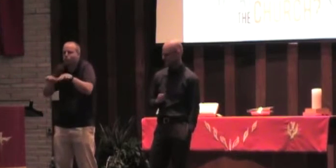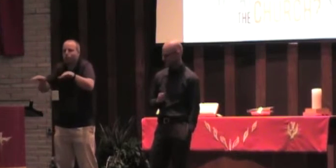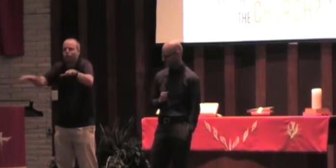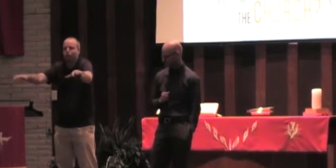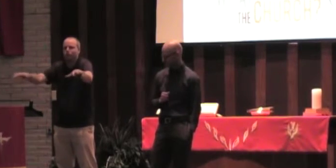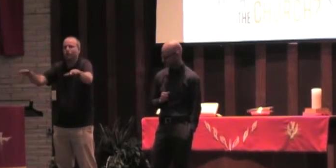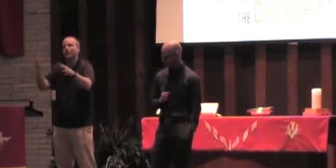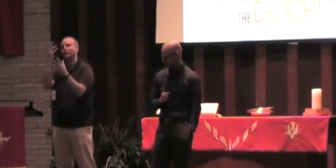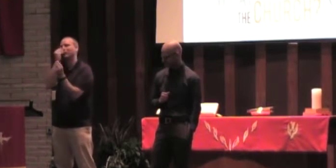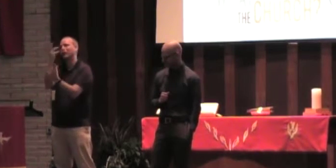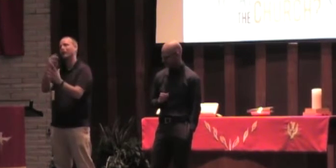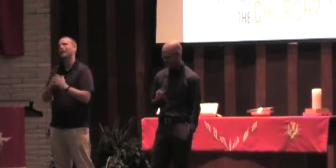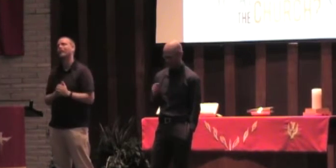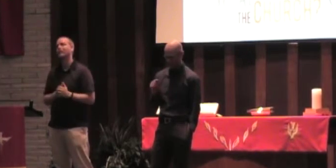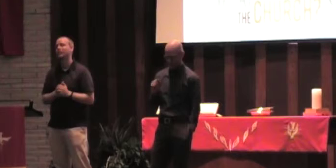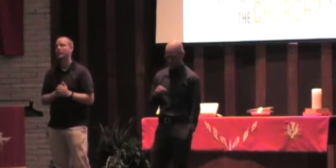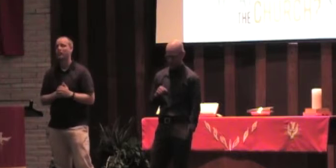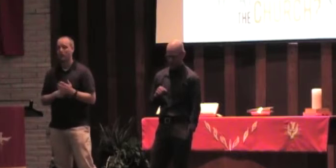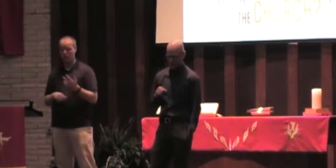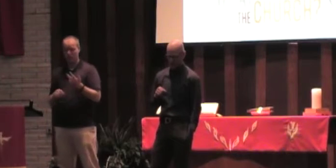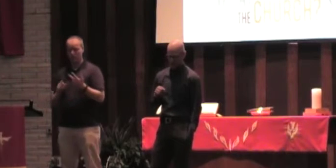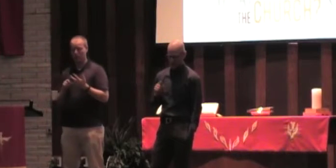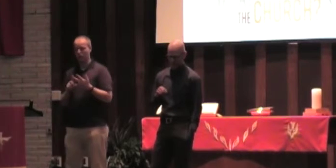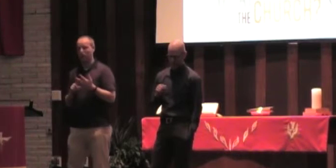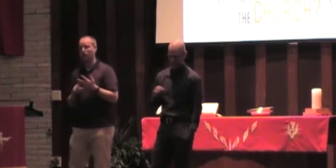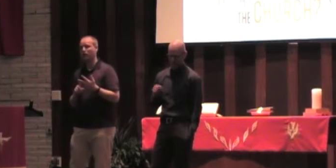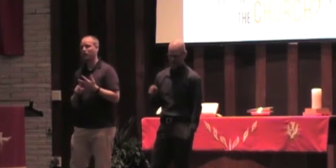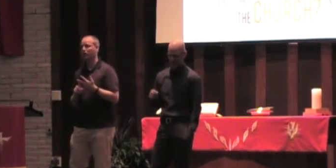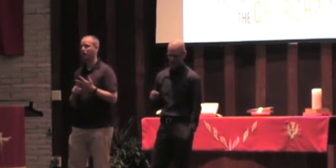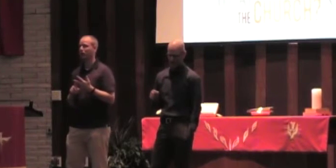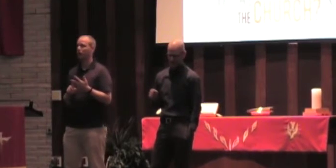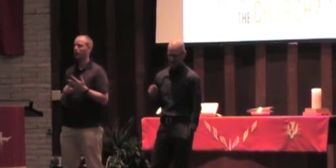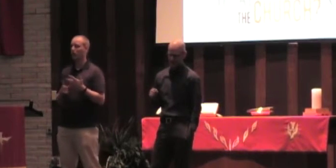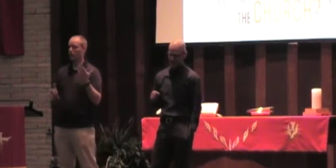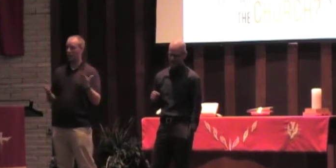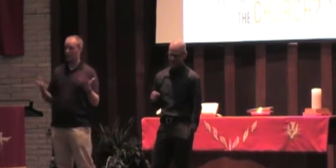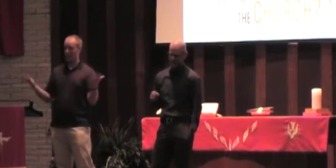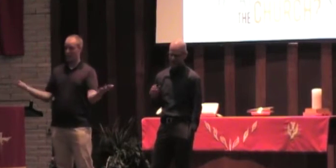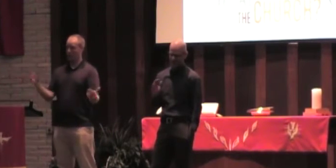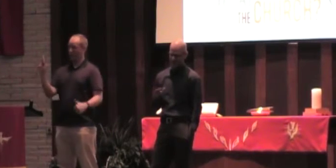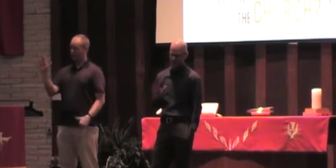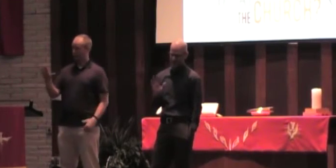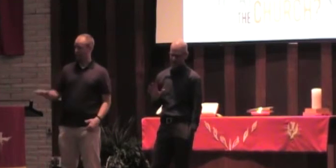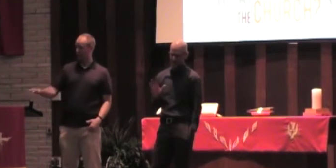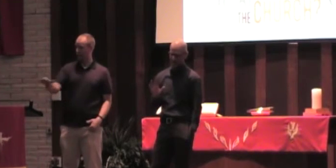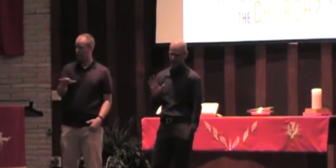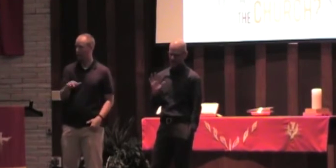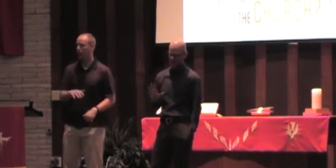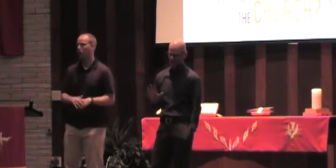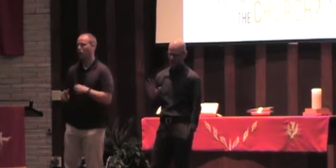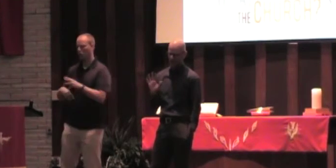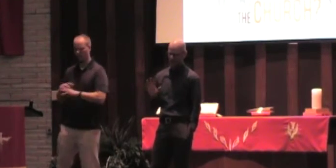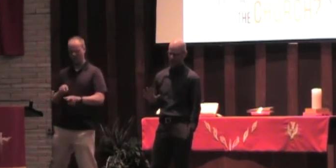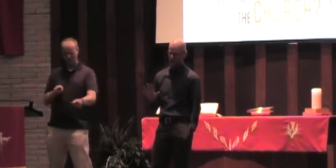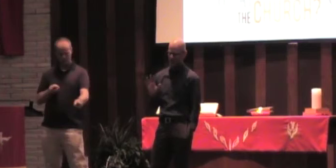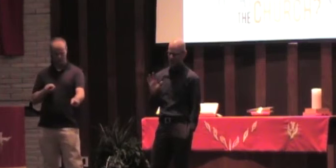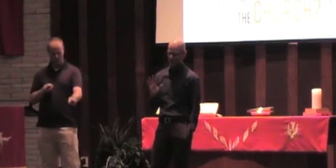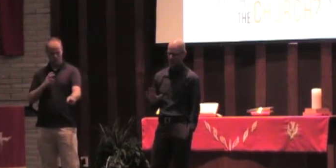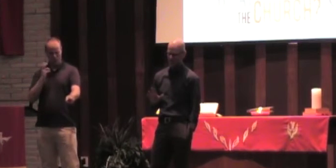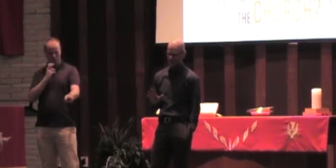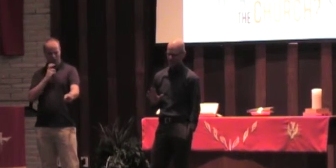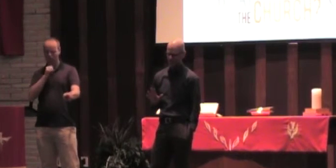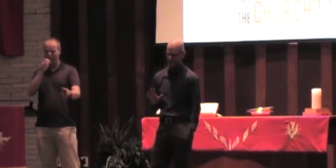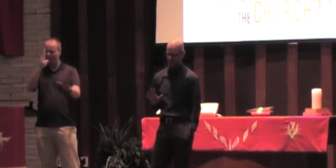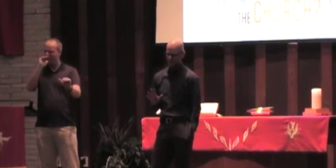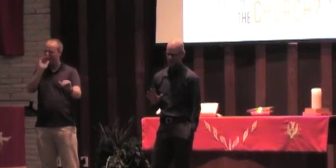truly beautiful, that our world might step back and say, this isn't what I expected the church